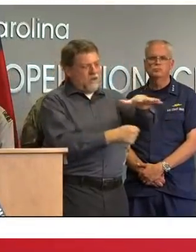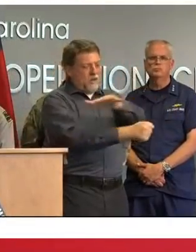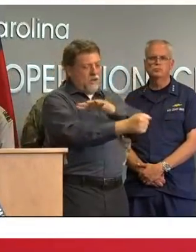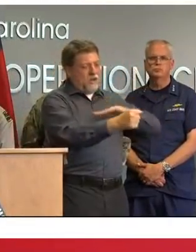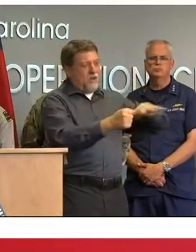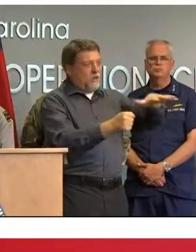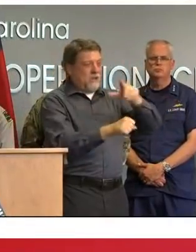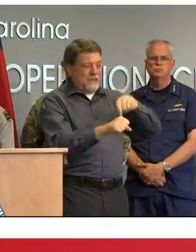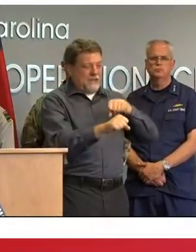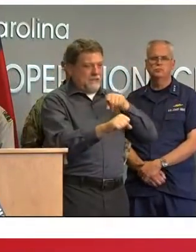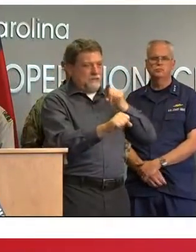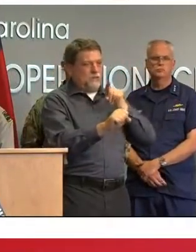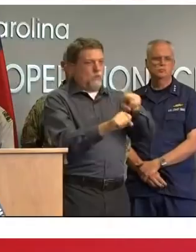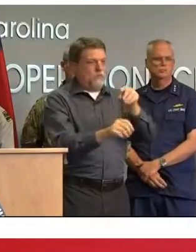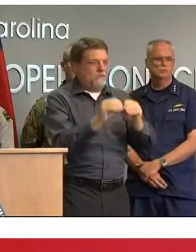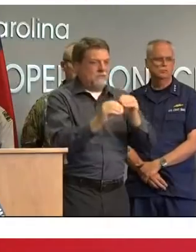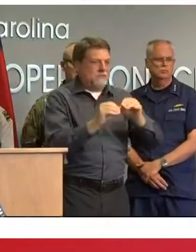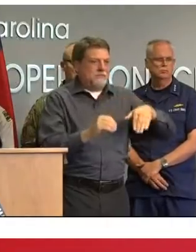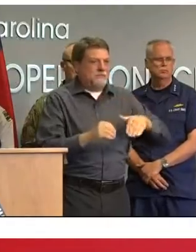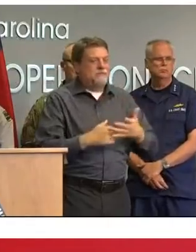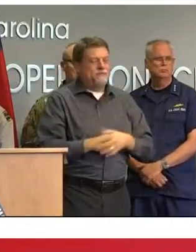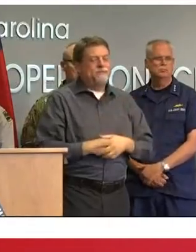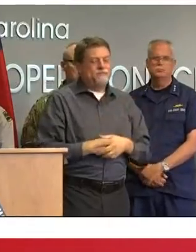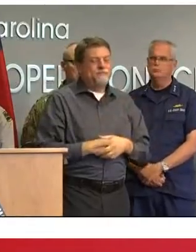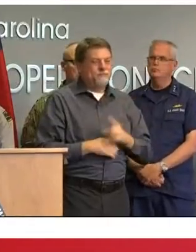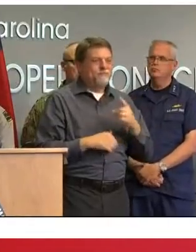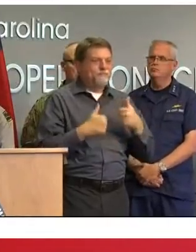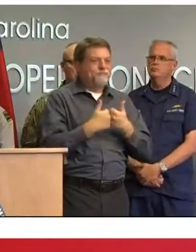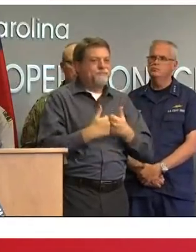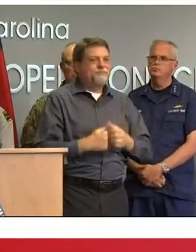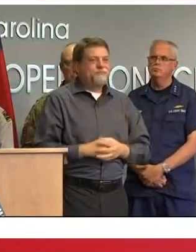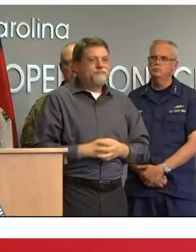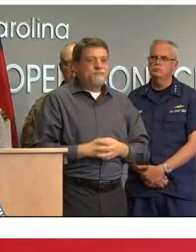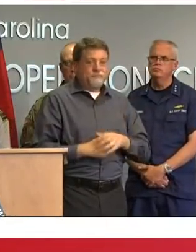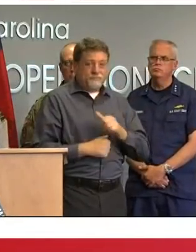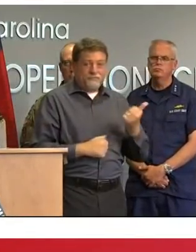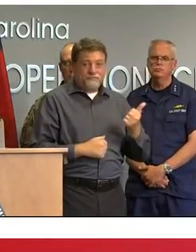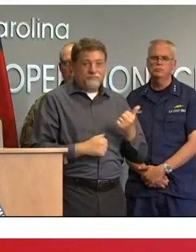right at the moment any other questions